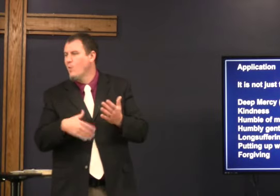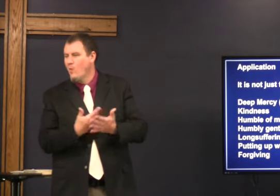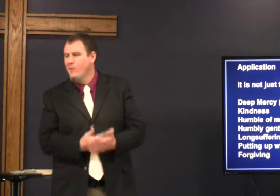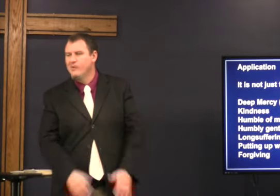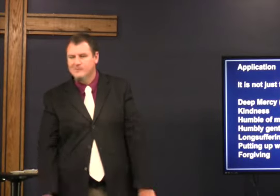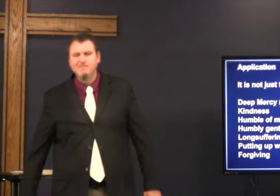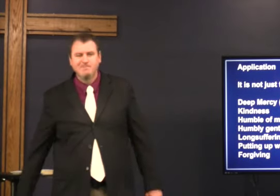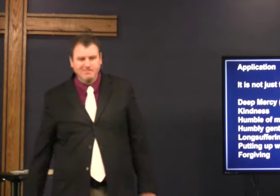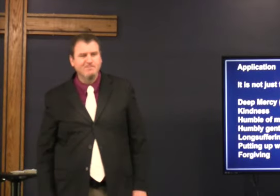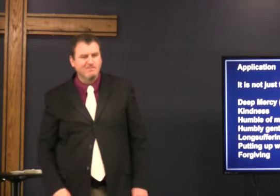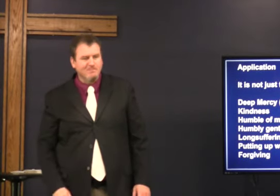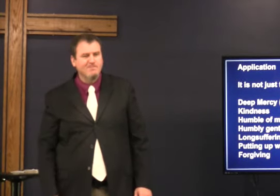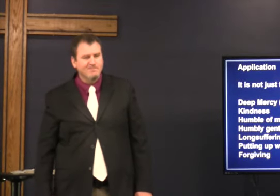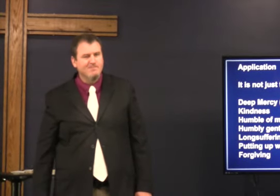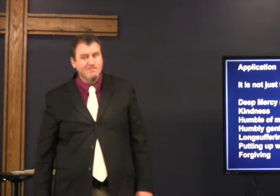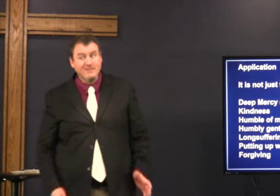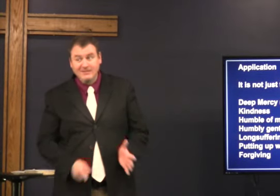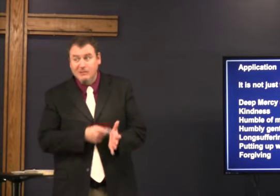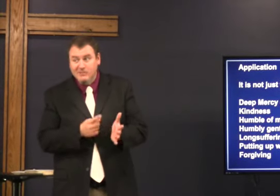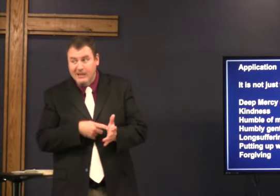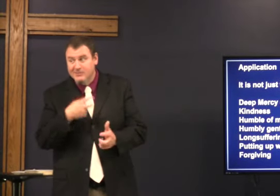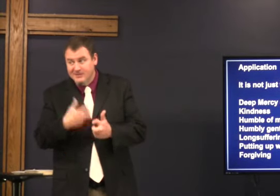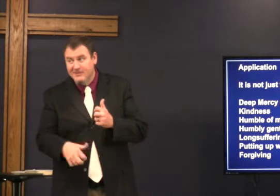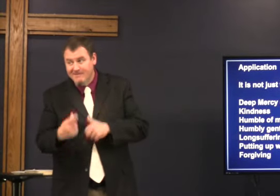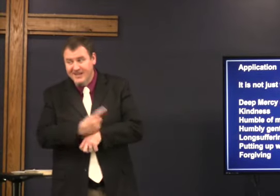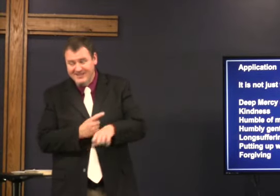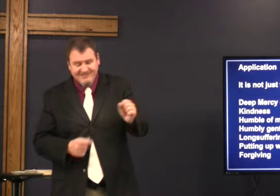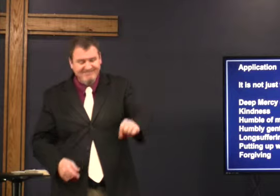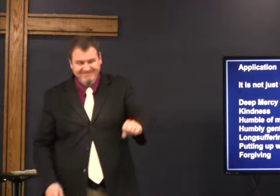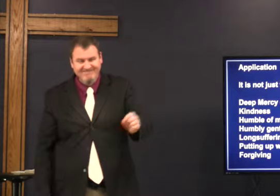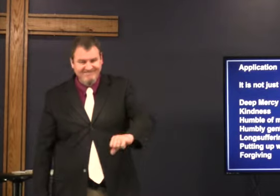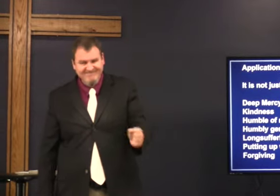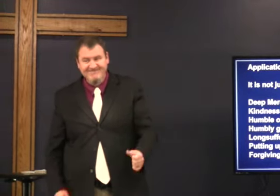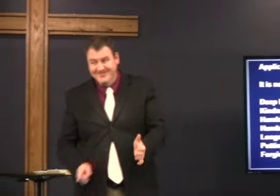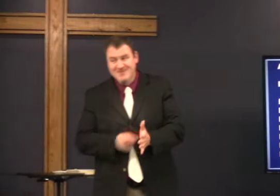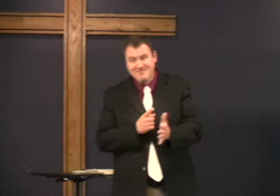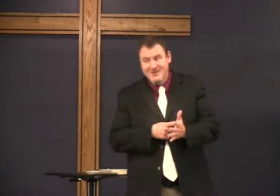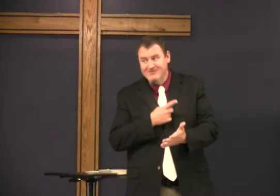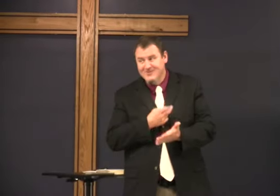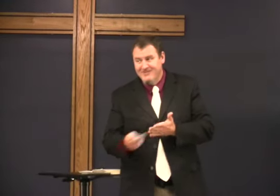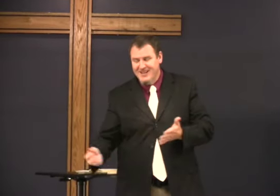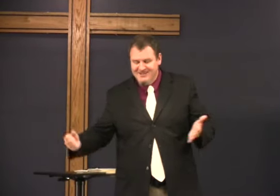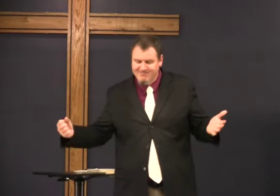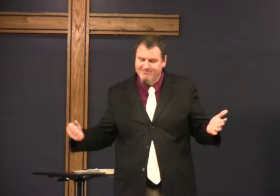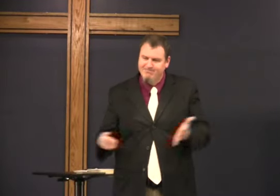it's worth it all and sometimes it's tough today right